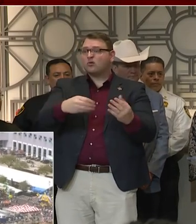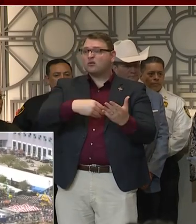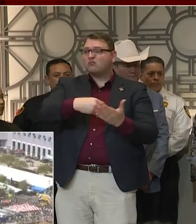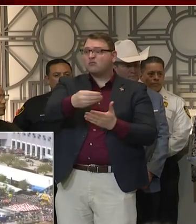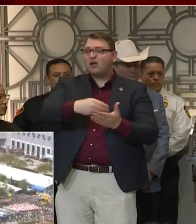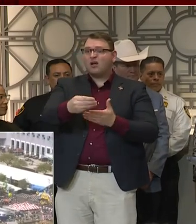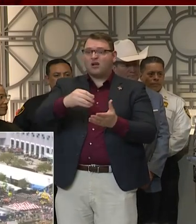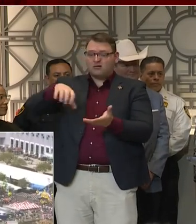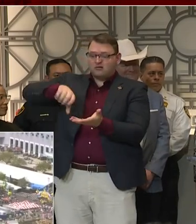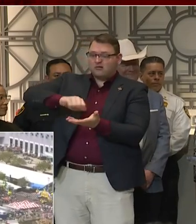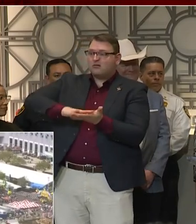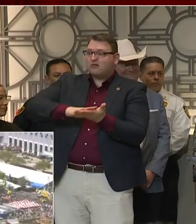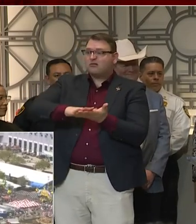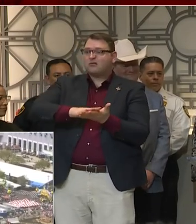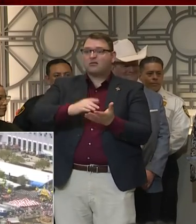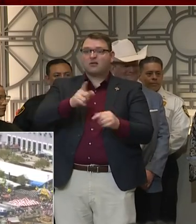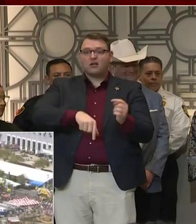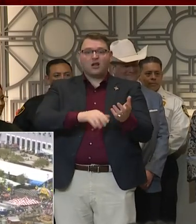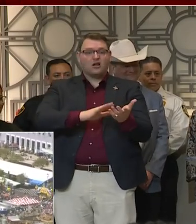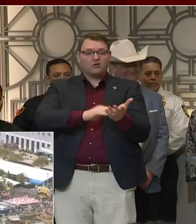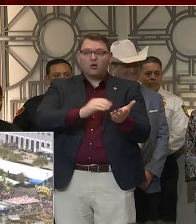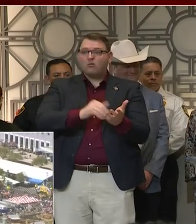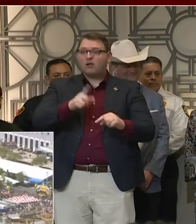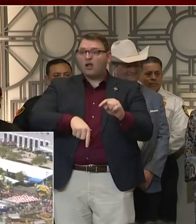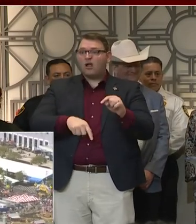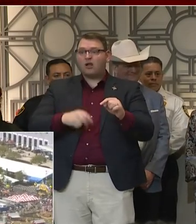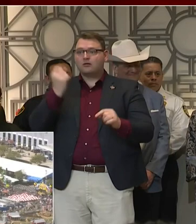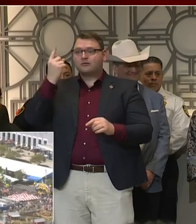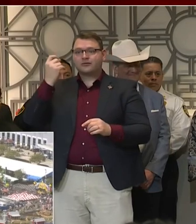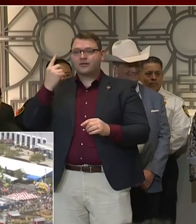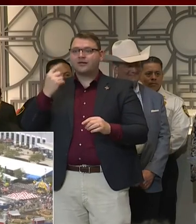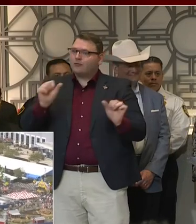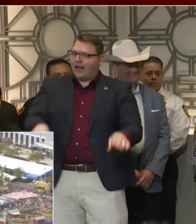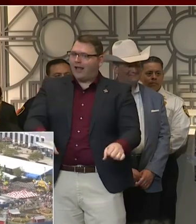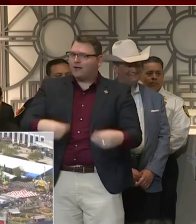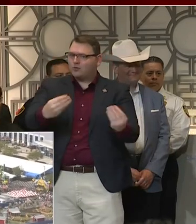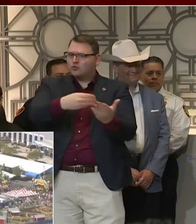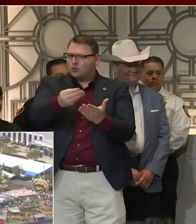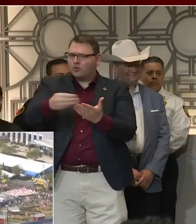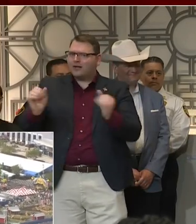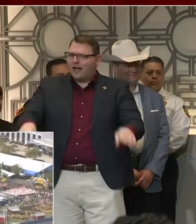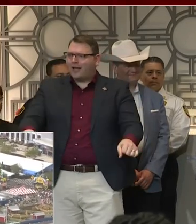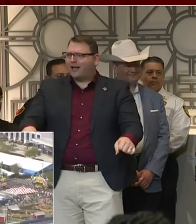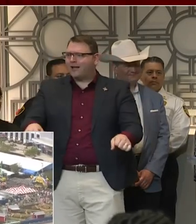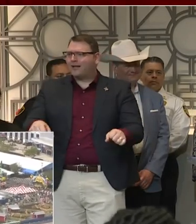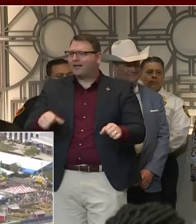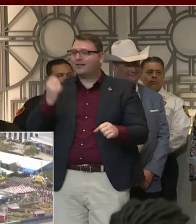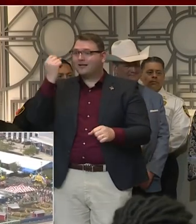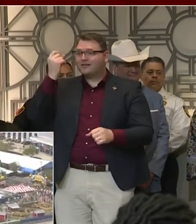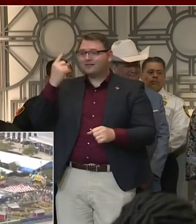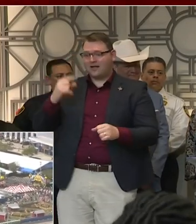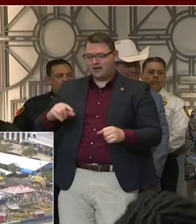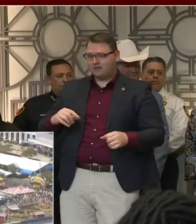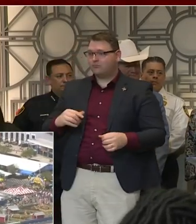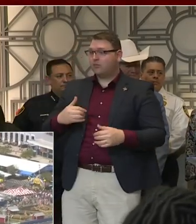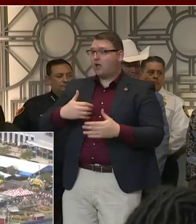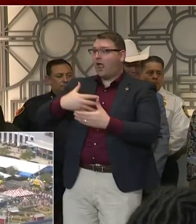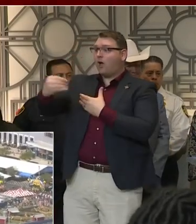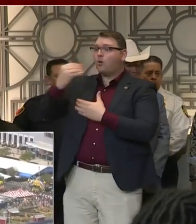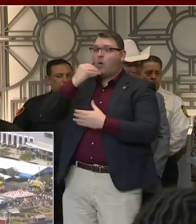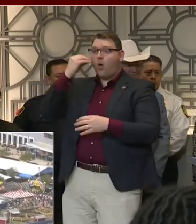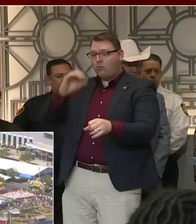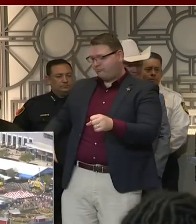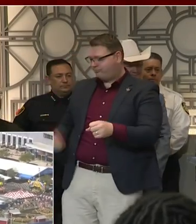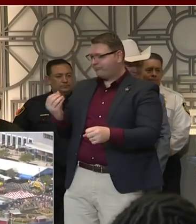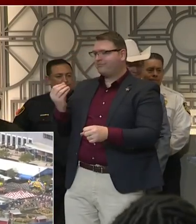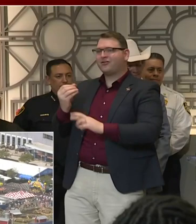frankly, as I've said before, I never go home without it, you know, leave home without it. You can do that. But purchasing